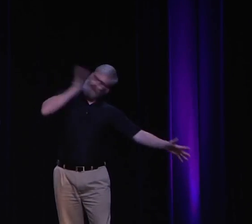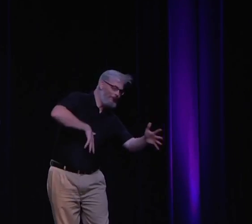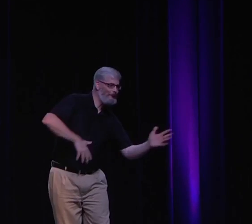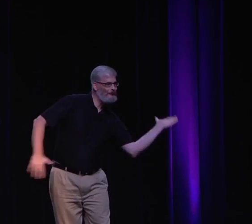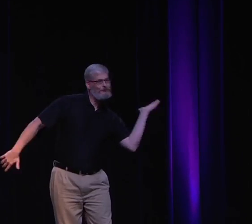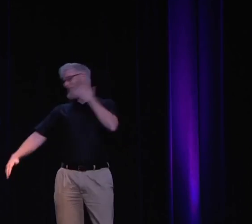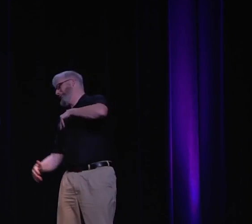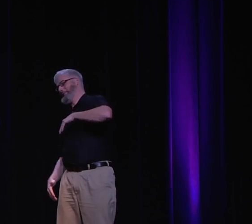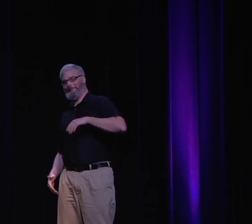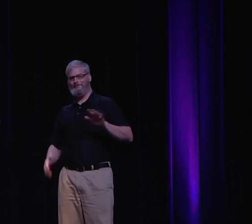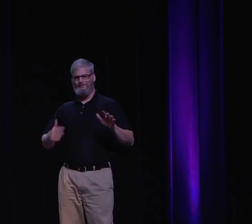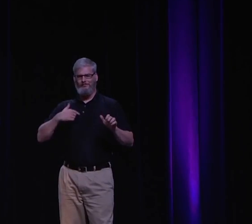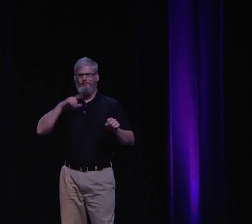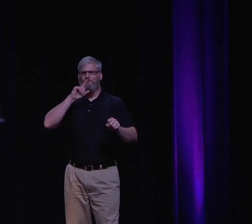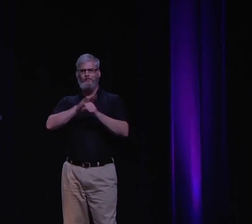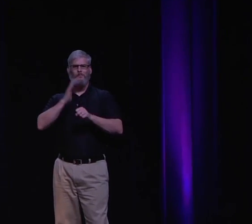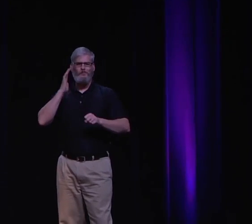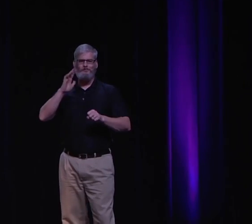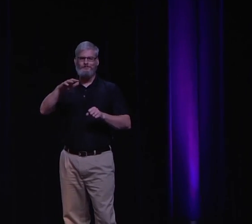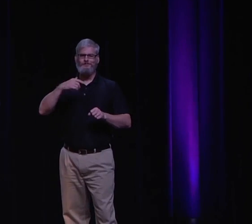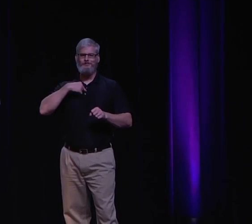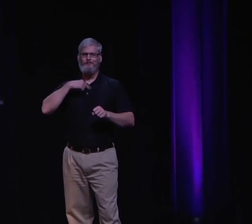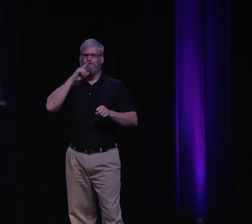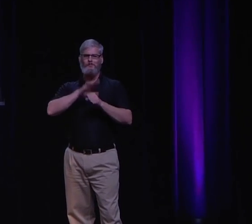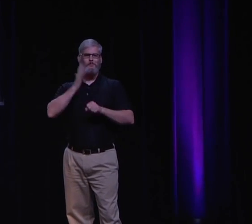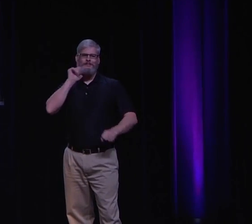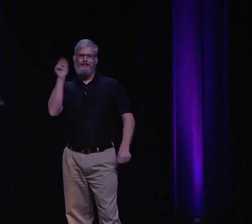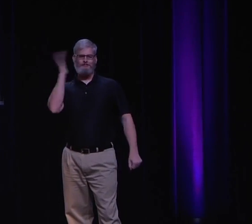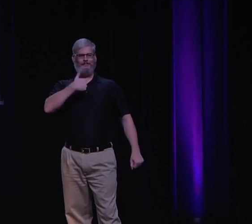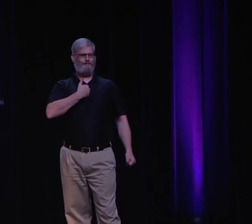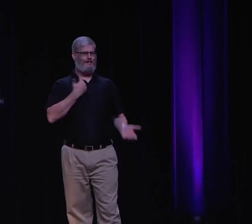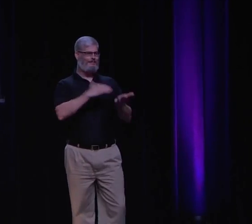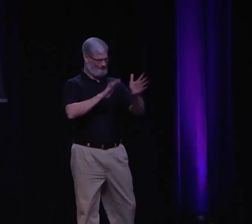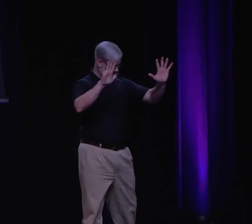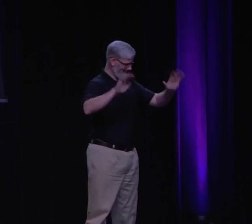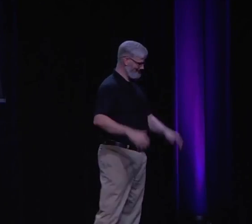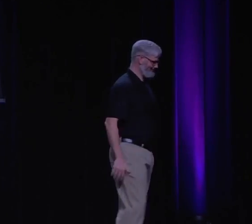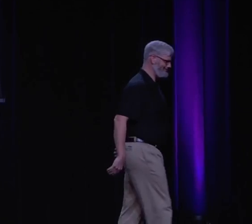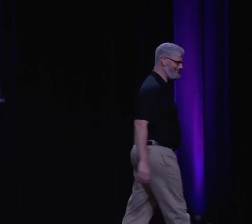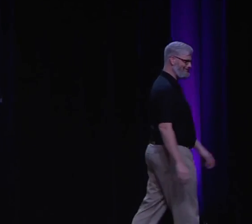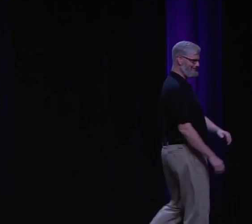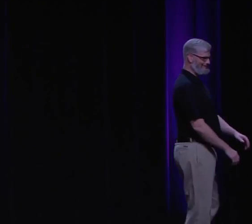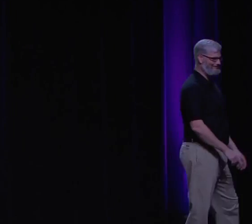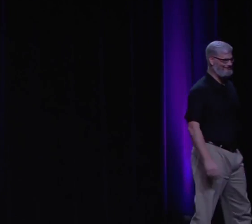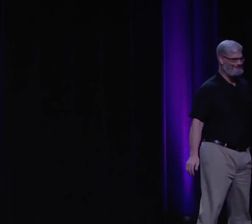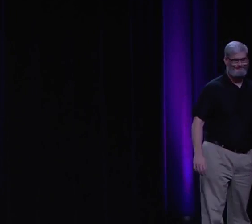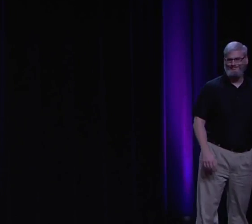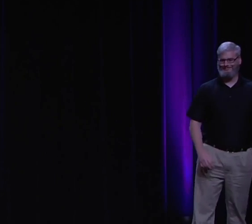a deaf, a deaf hazard. Sometimes I knock my glasses off, but I will not slap myself